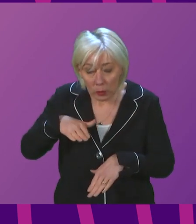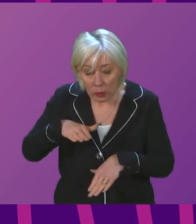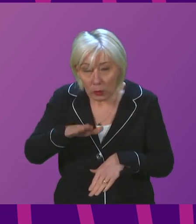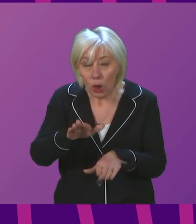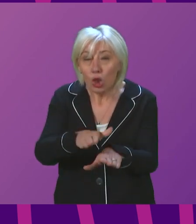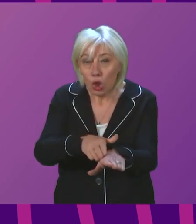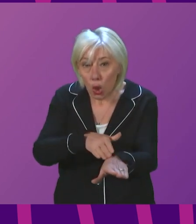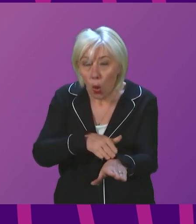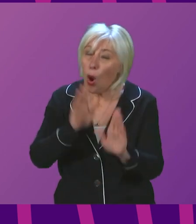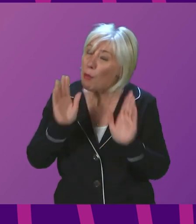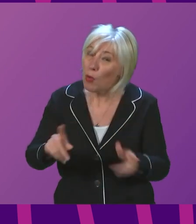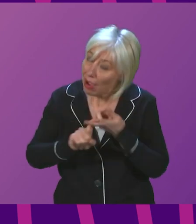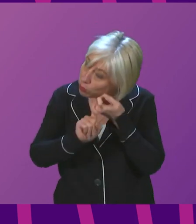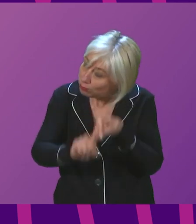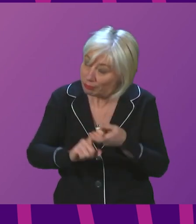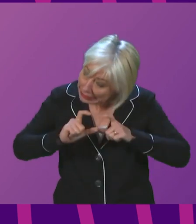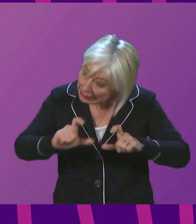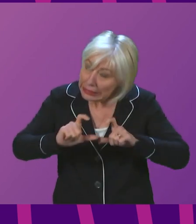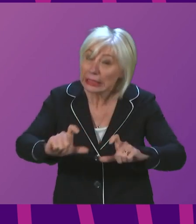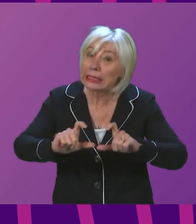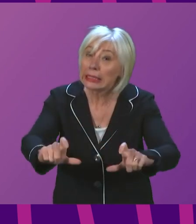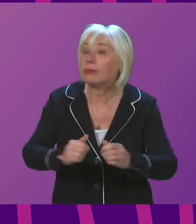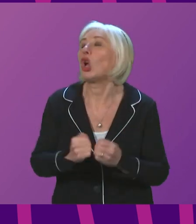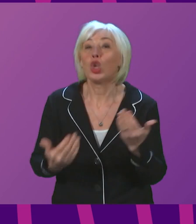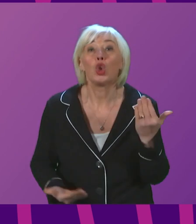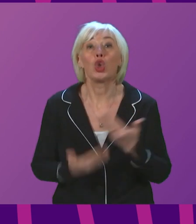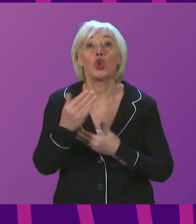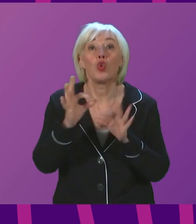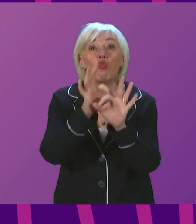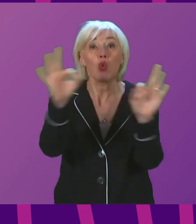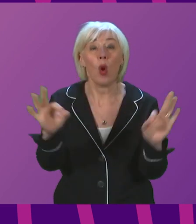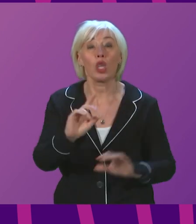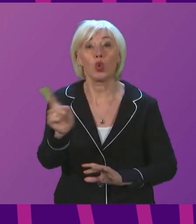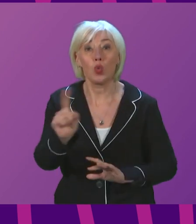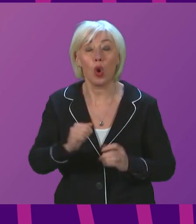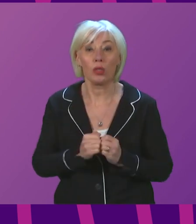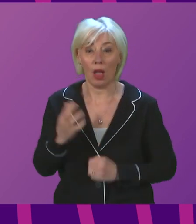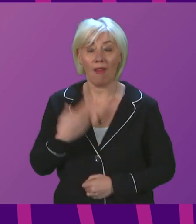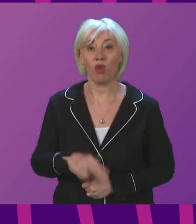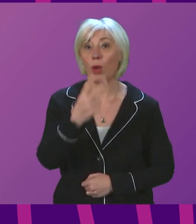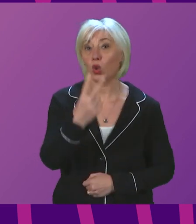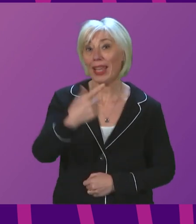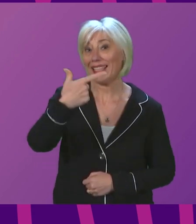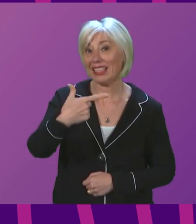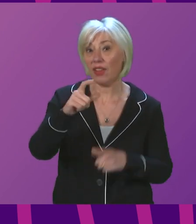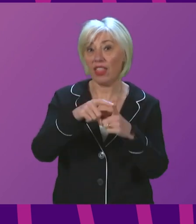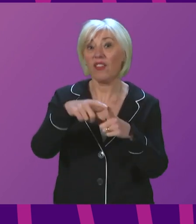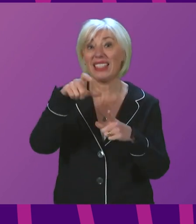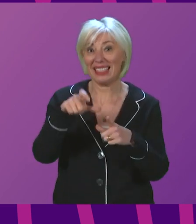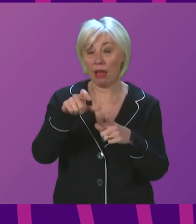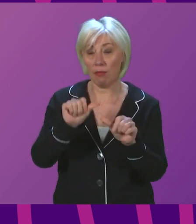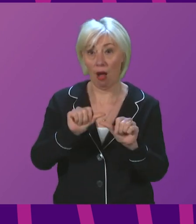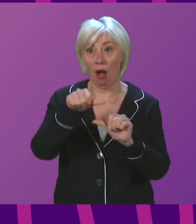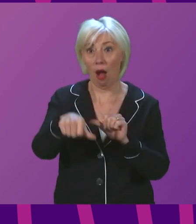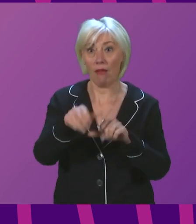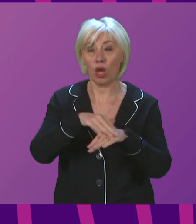that we stick with it. So my first new request of everyone today is this. From the 27th of December, as we come out of